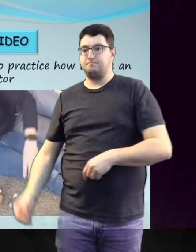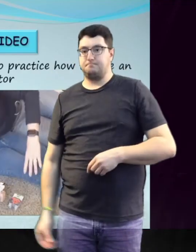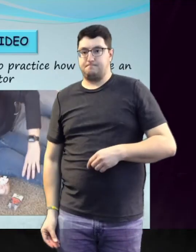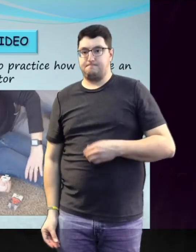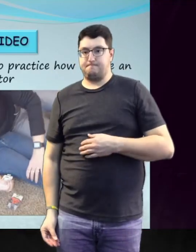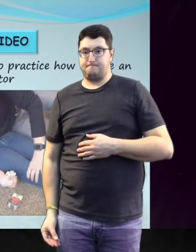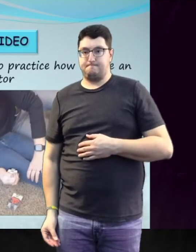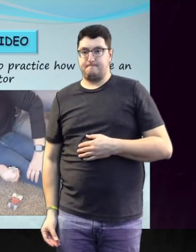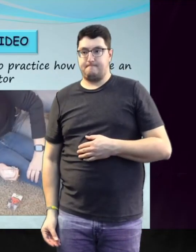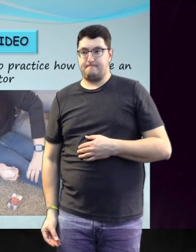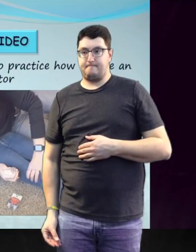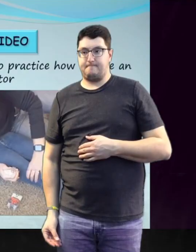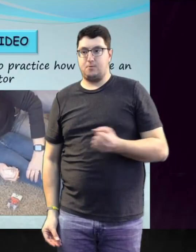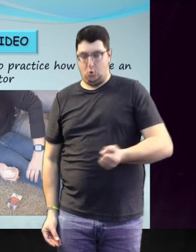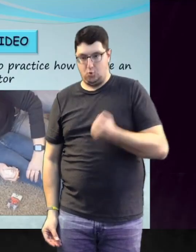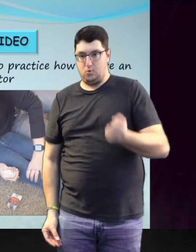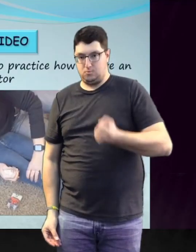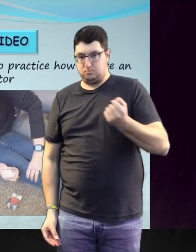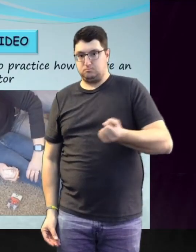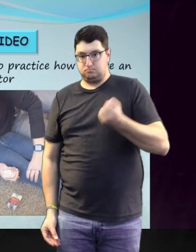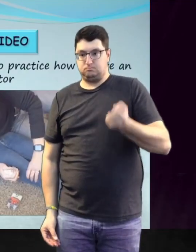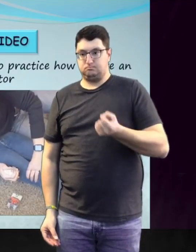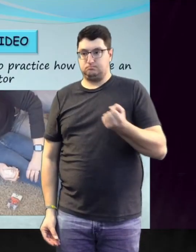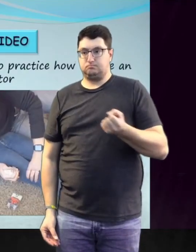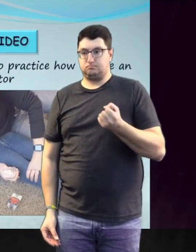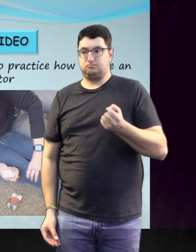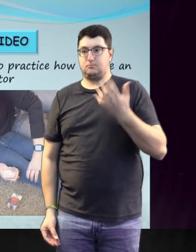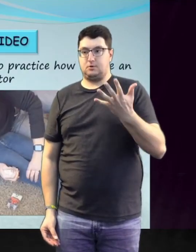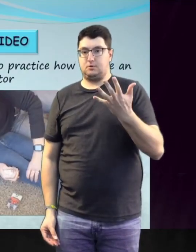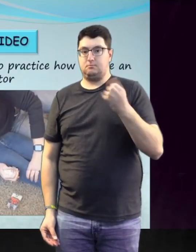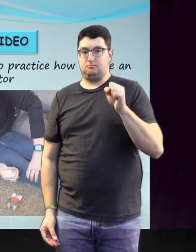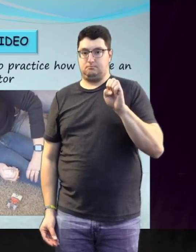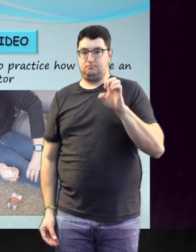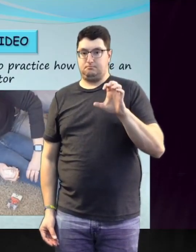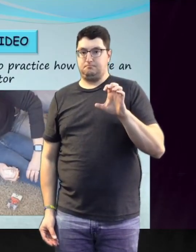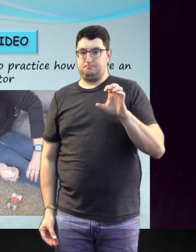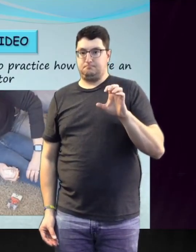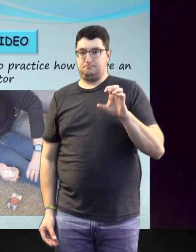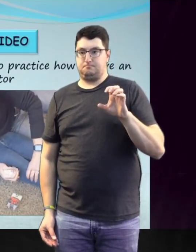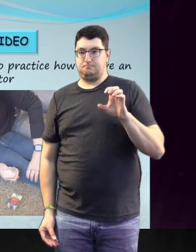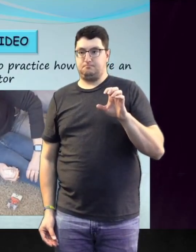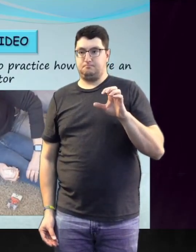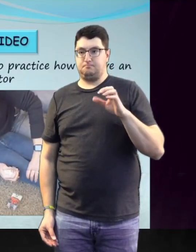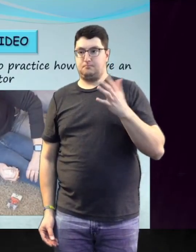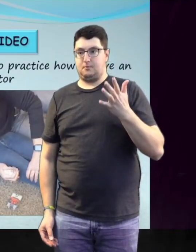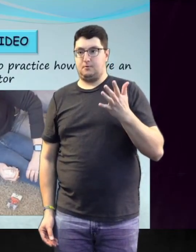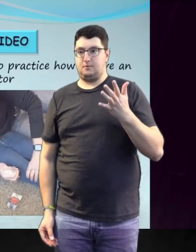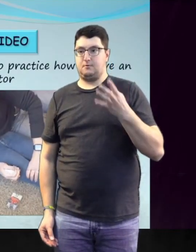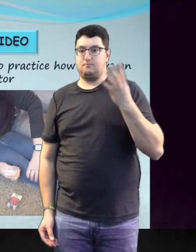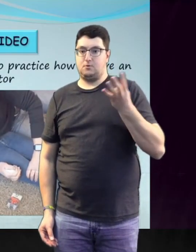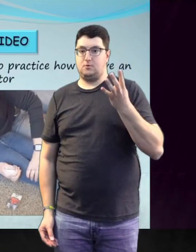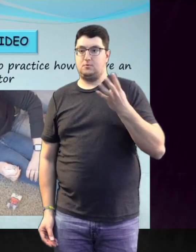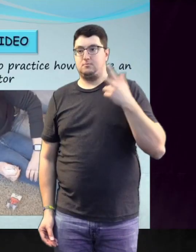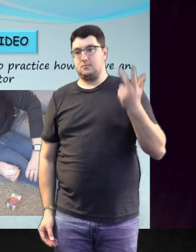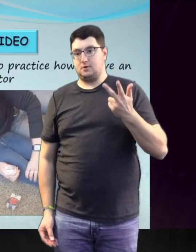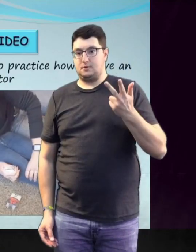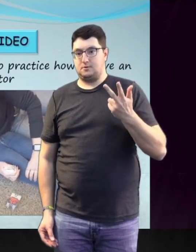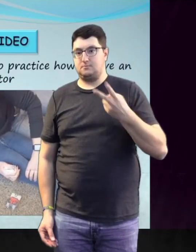black end against outer thigh. Then press firmly and hold in place for 5 seconds. 5,